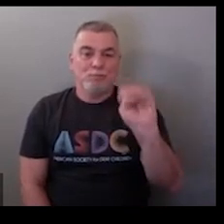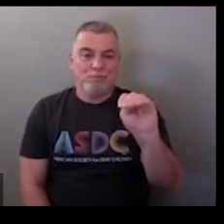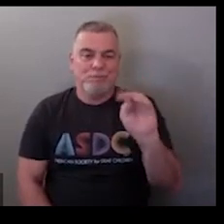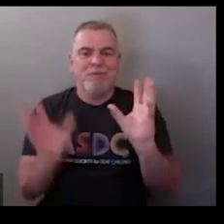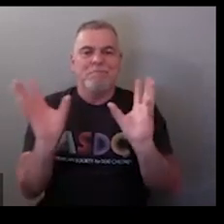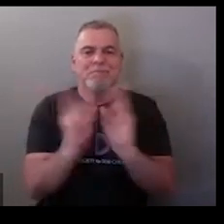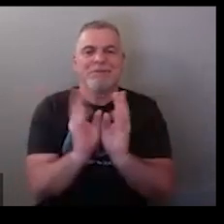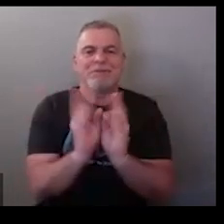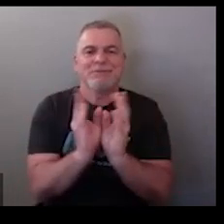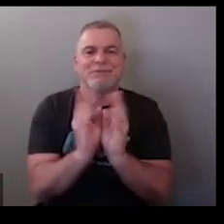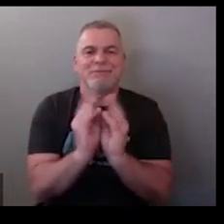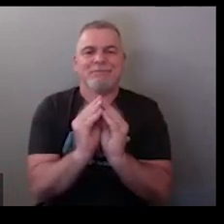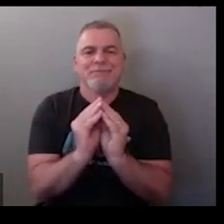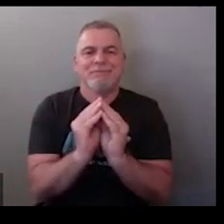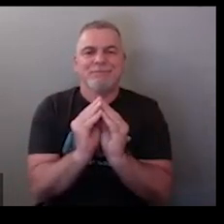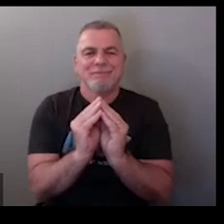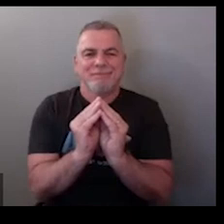zoom meeting